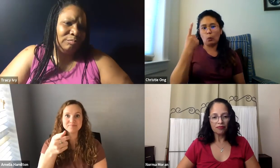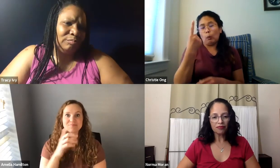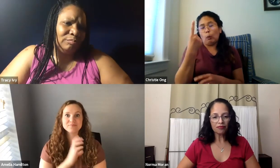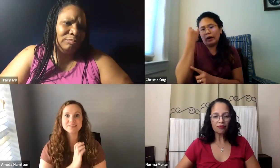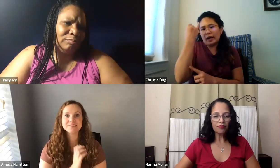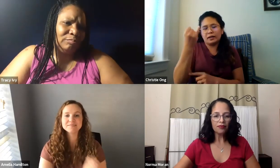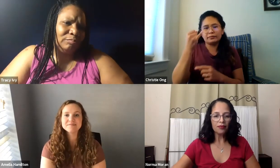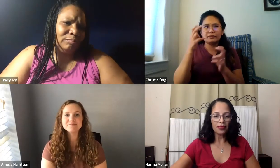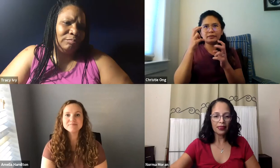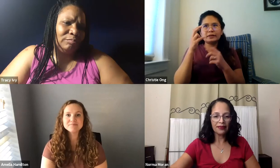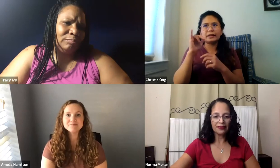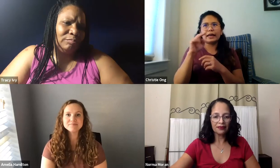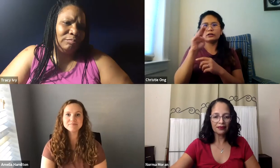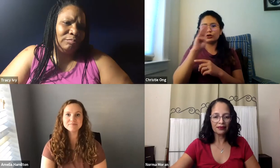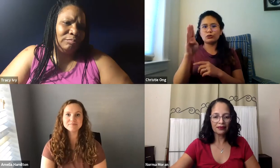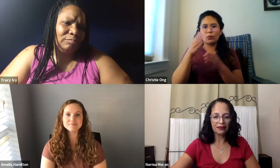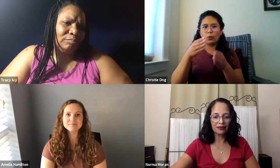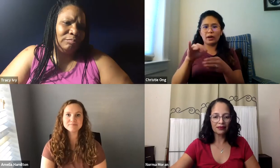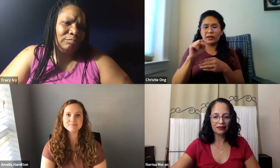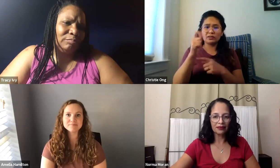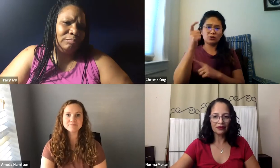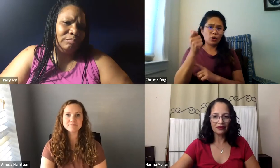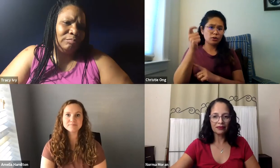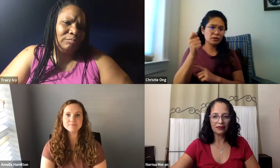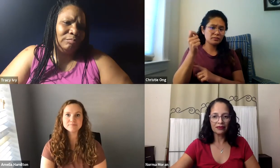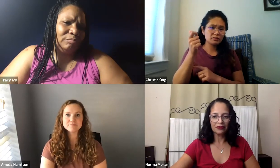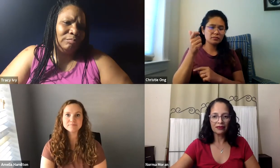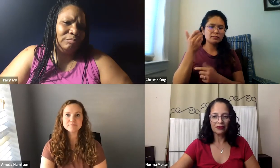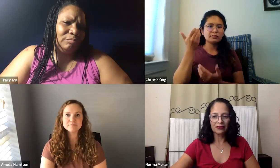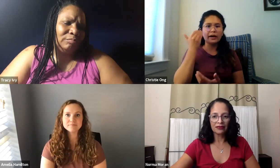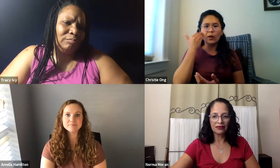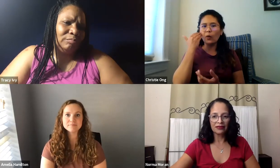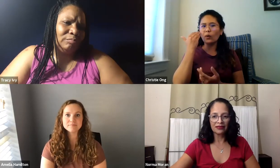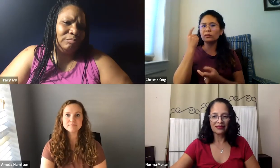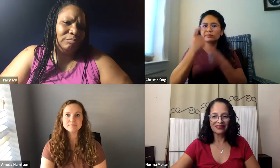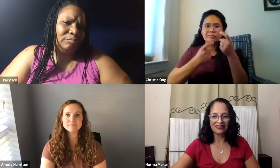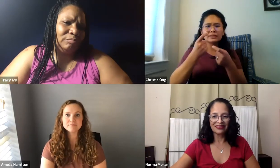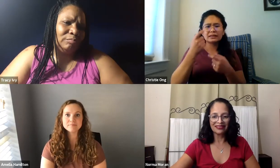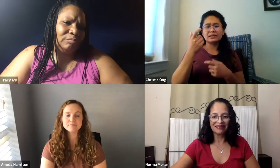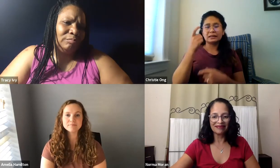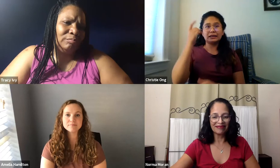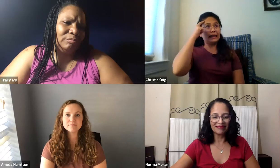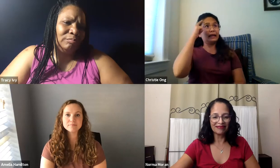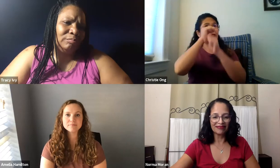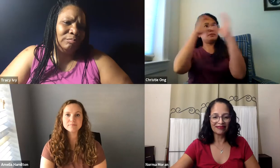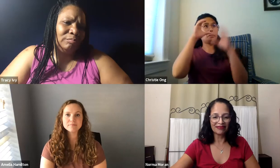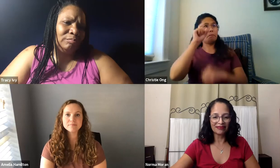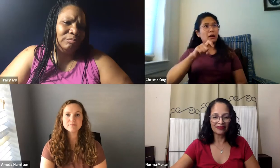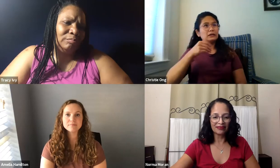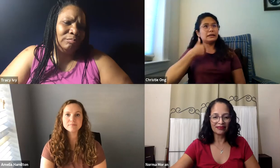I could take this one. I have one idea. An indirect way is just to subscribe, you know, to be able